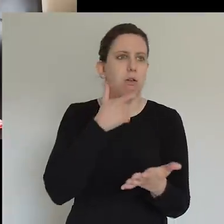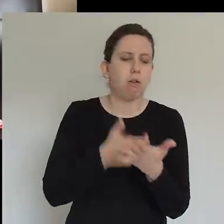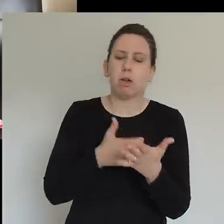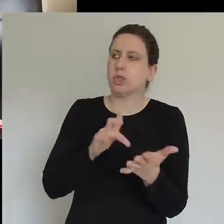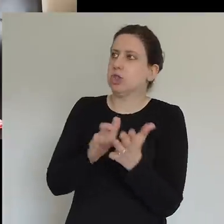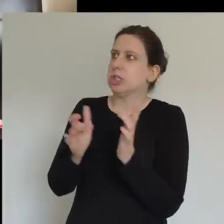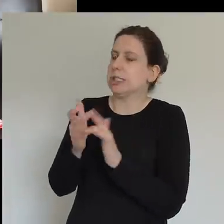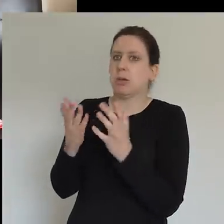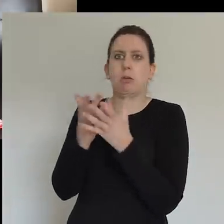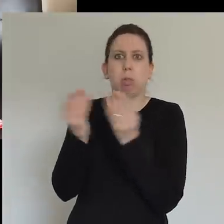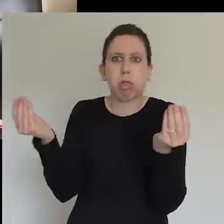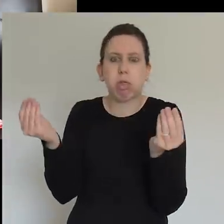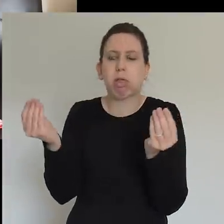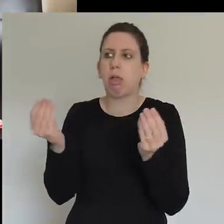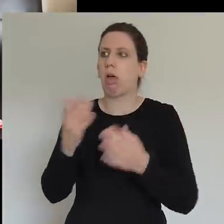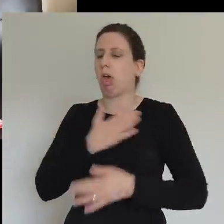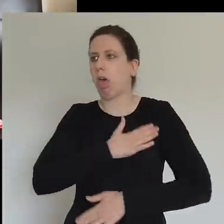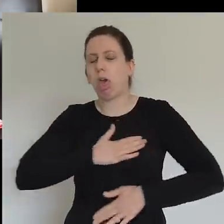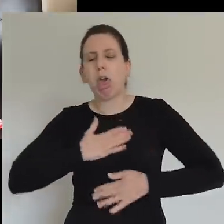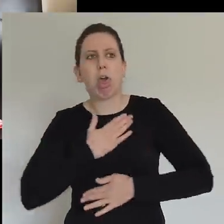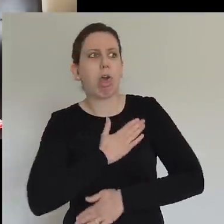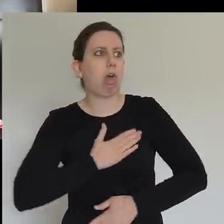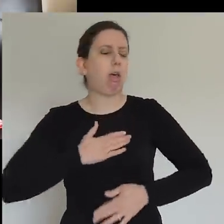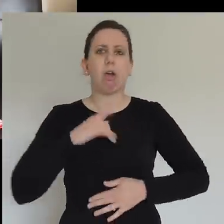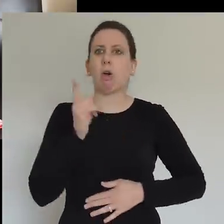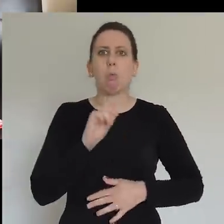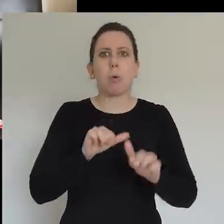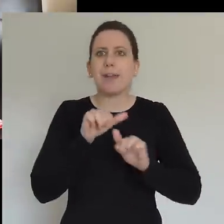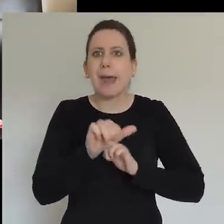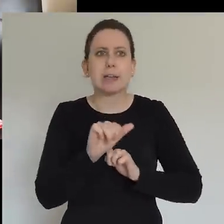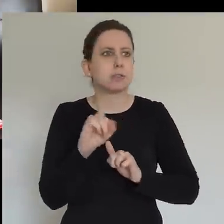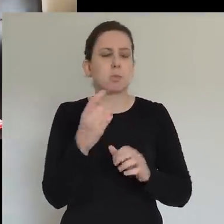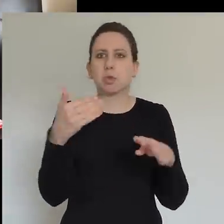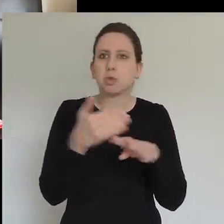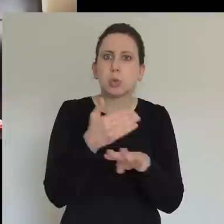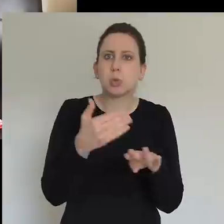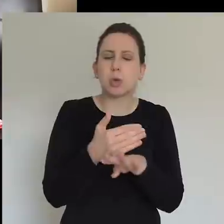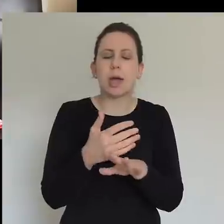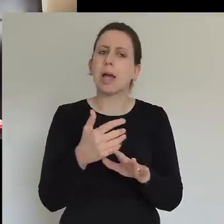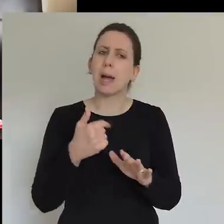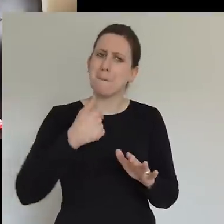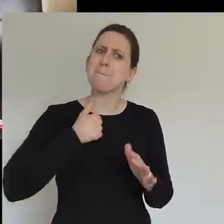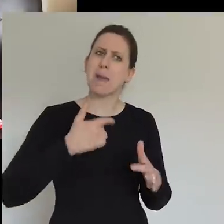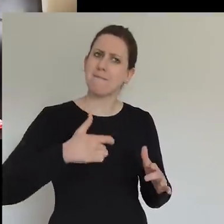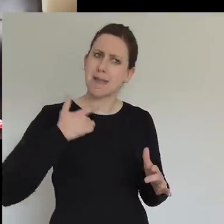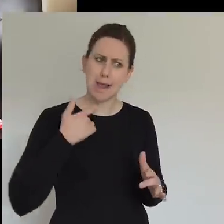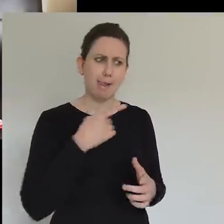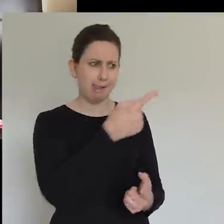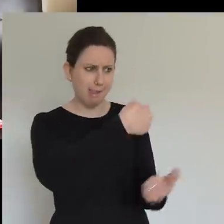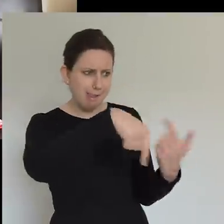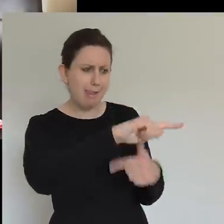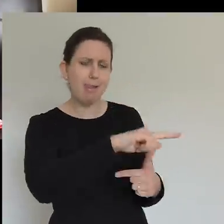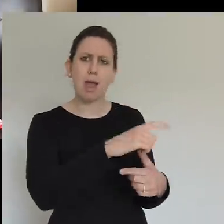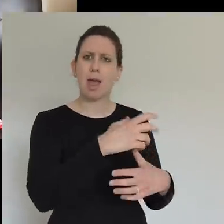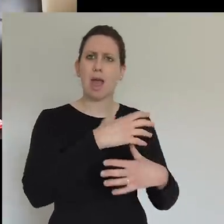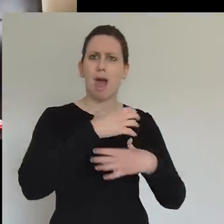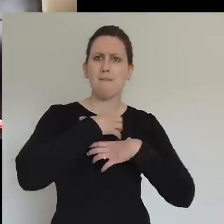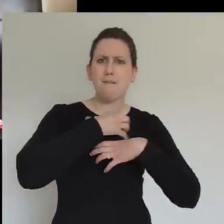And there's this reality that I think the disciples will have felt afraid, really afraid. You know, persecution was breaking out